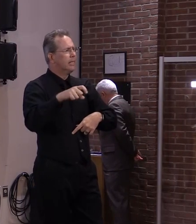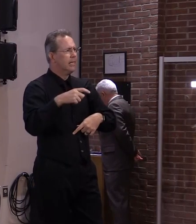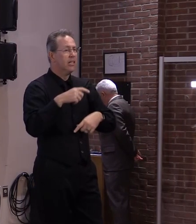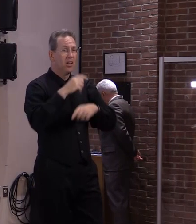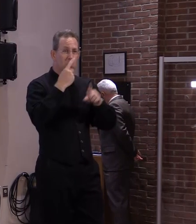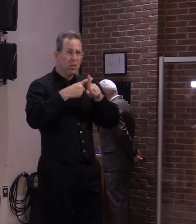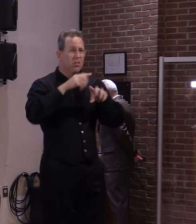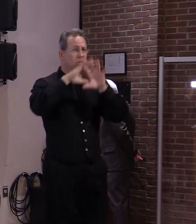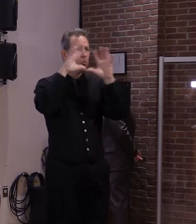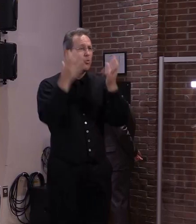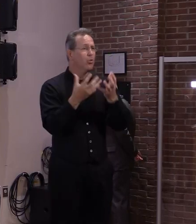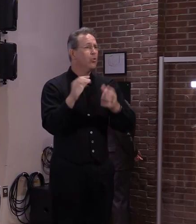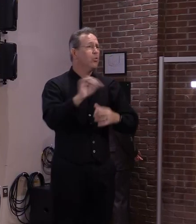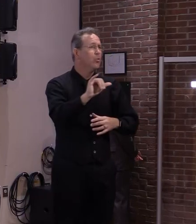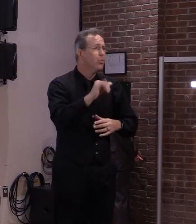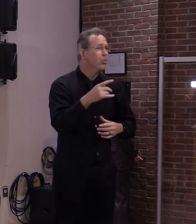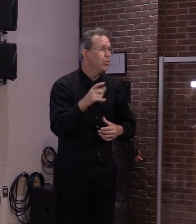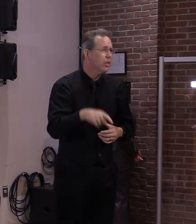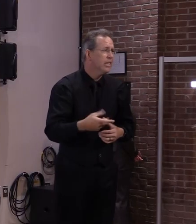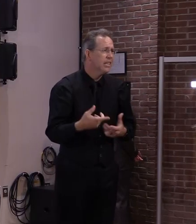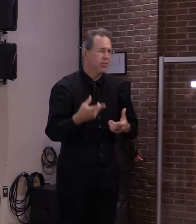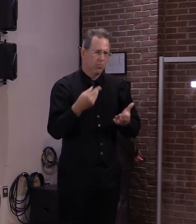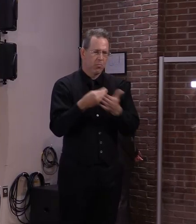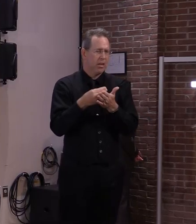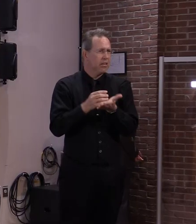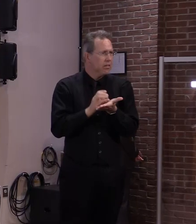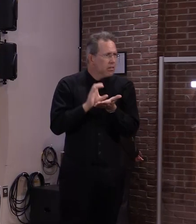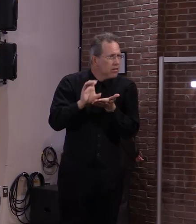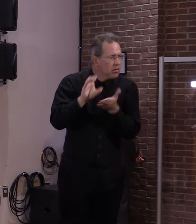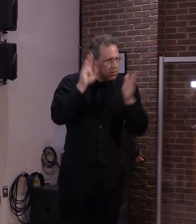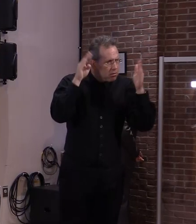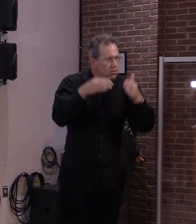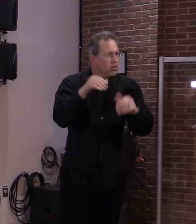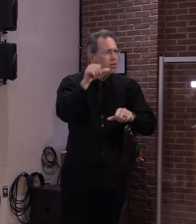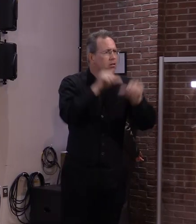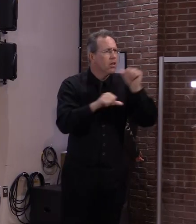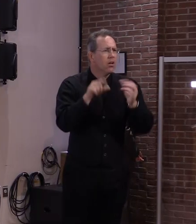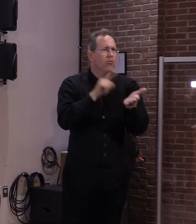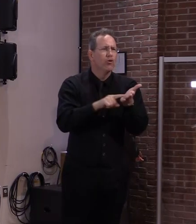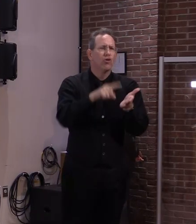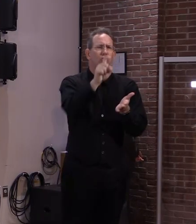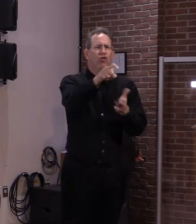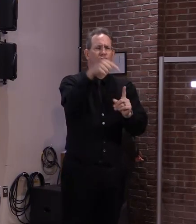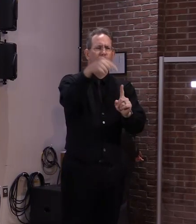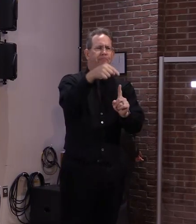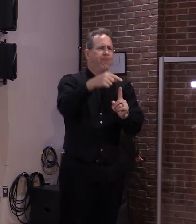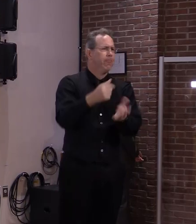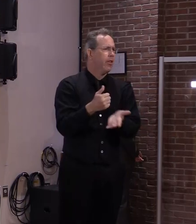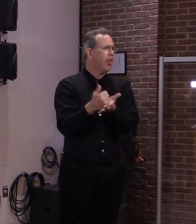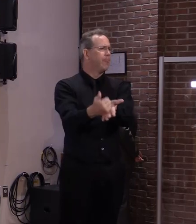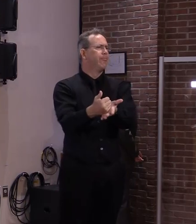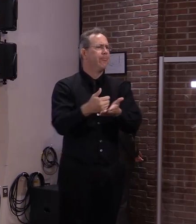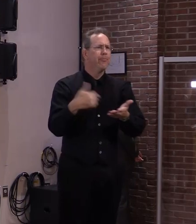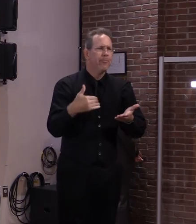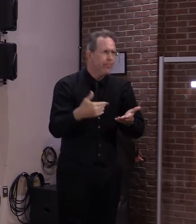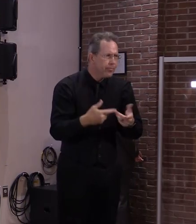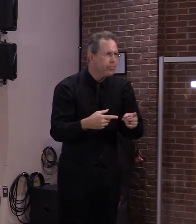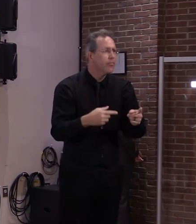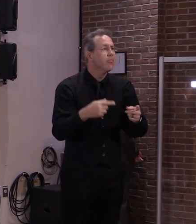for the future putting all of the ppe and so forth in place and making sure that we have